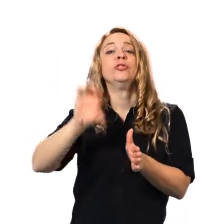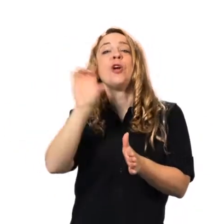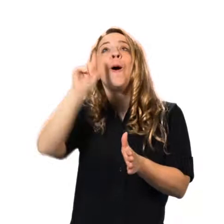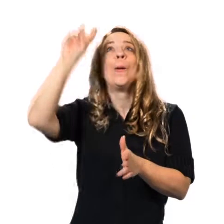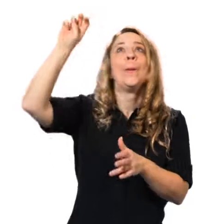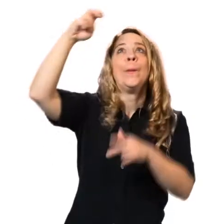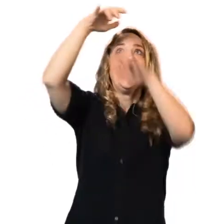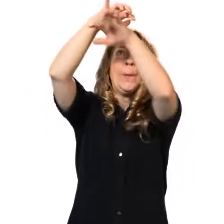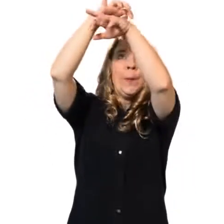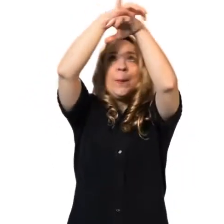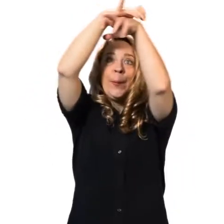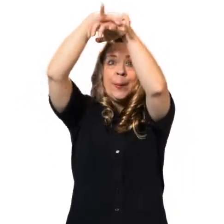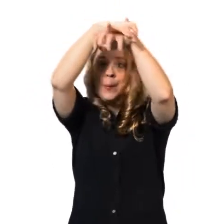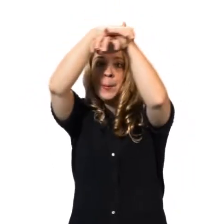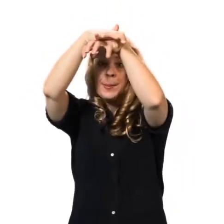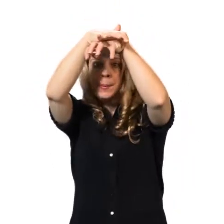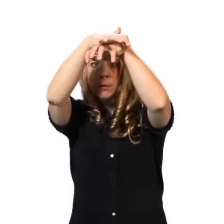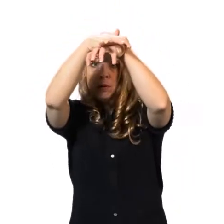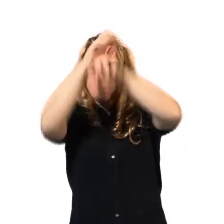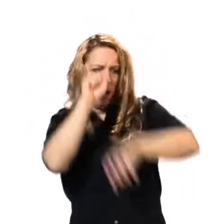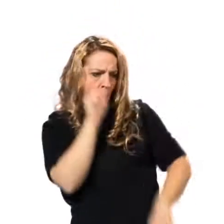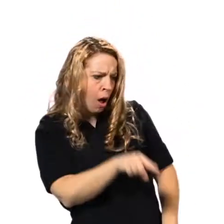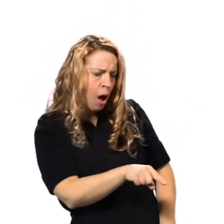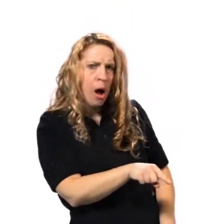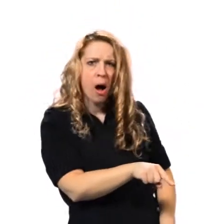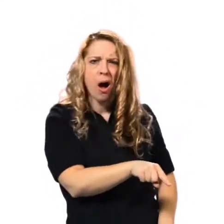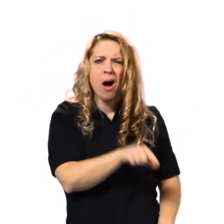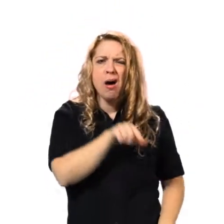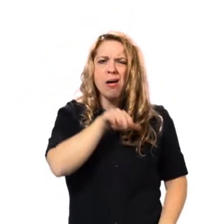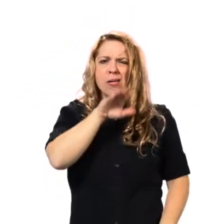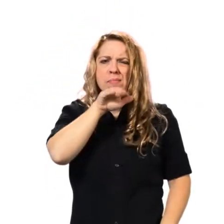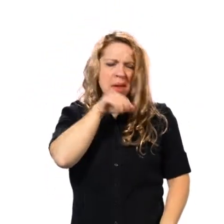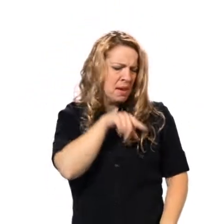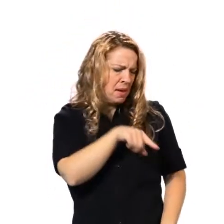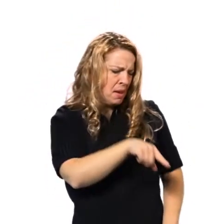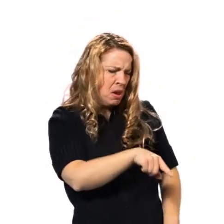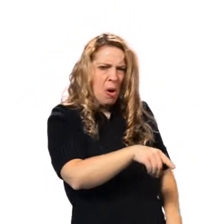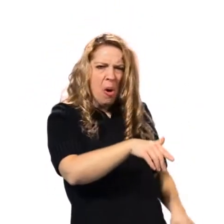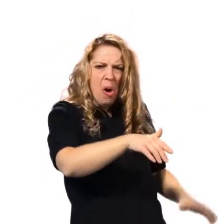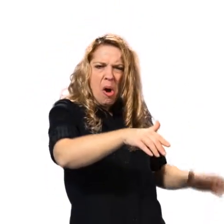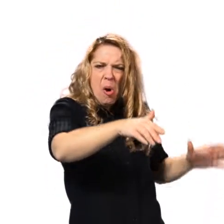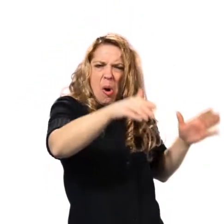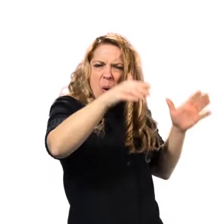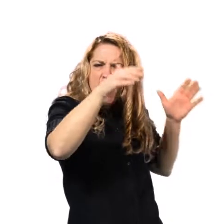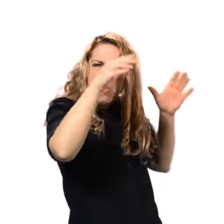In the stall next door was the biggest pig Charlotte had ever seen.